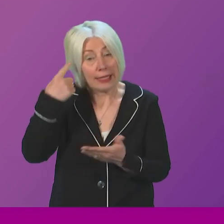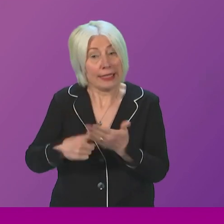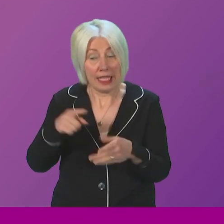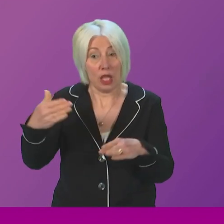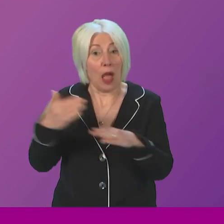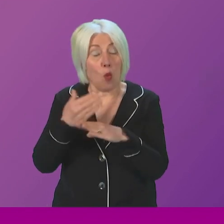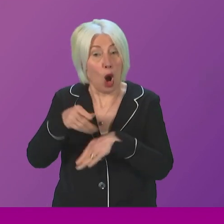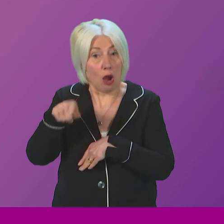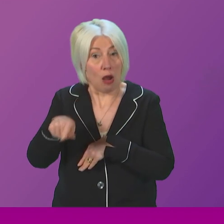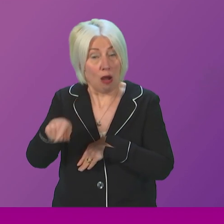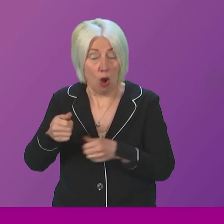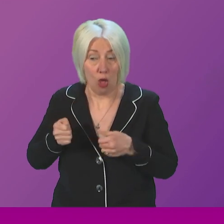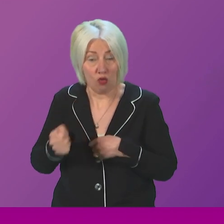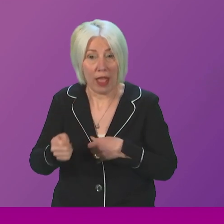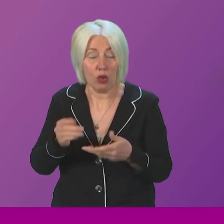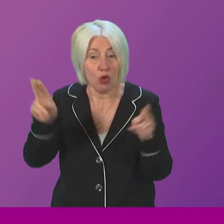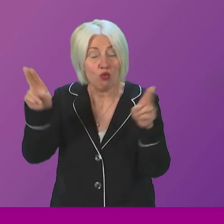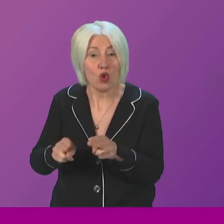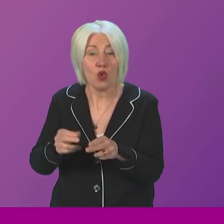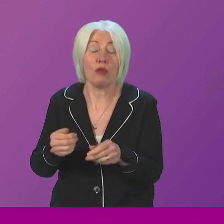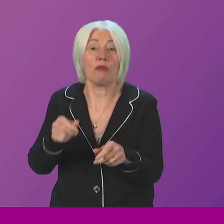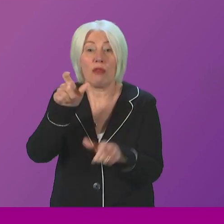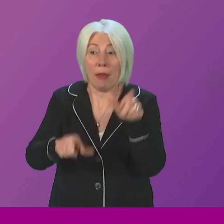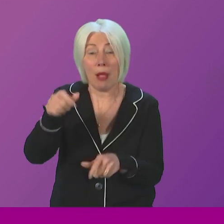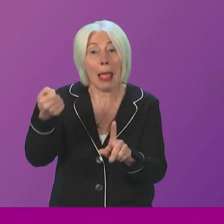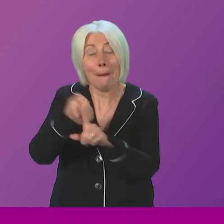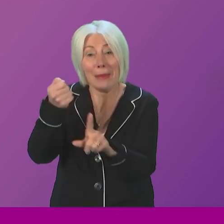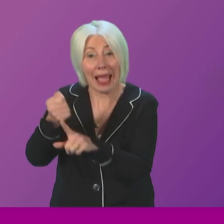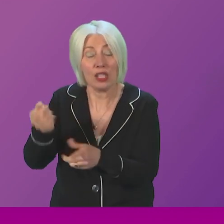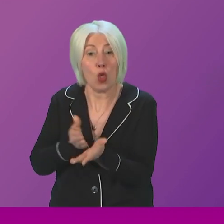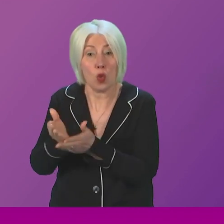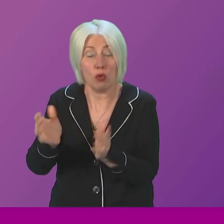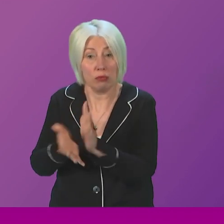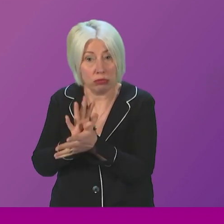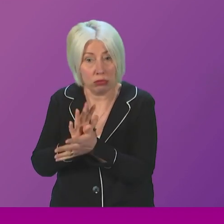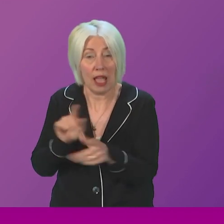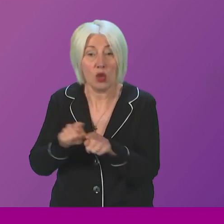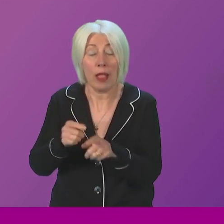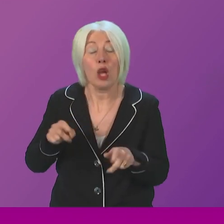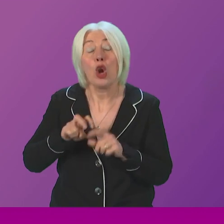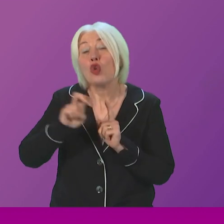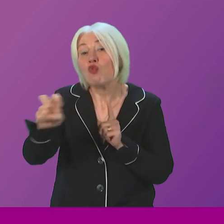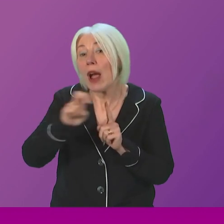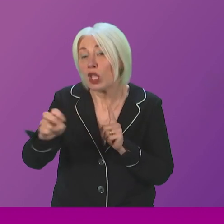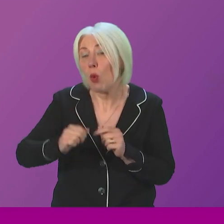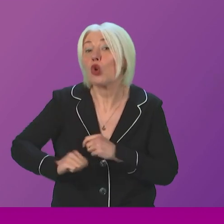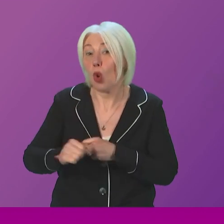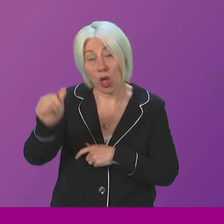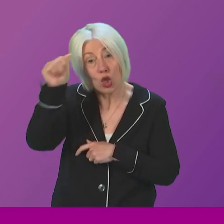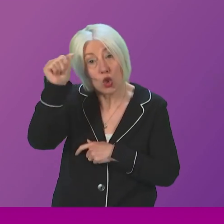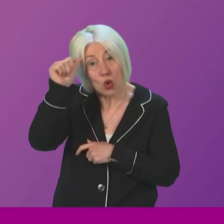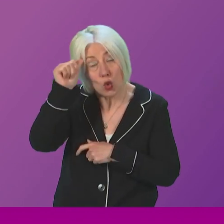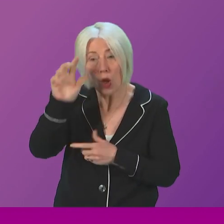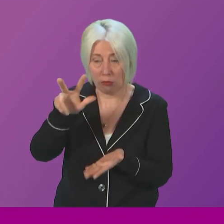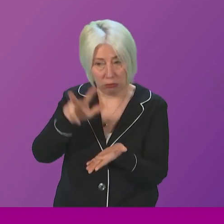time precisely to minimise the number of passengers impacted and Transport Scotland were fully aware and endorsed